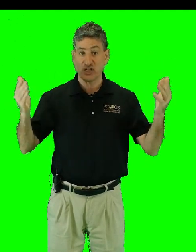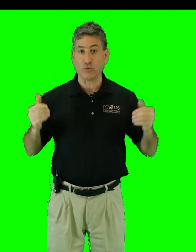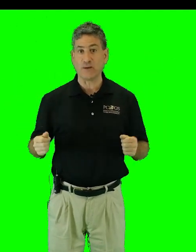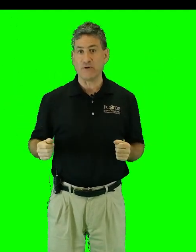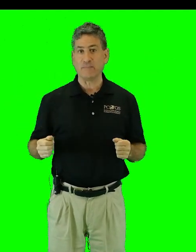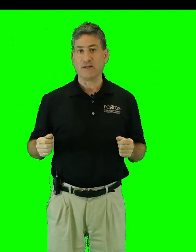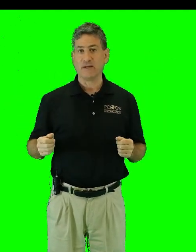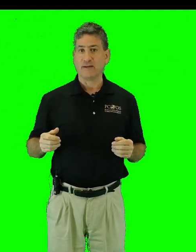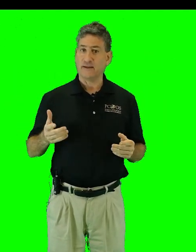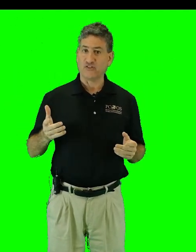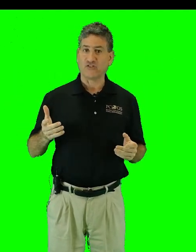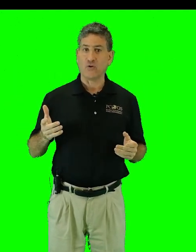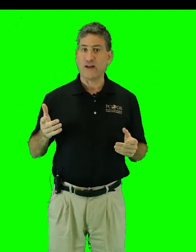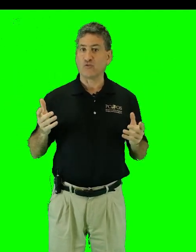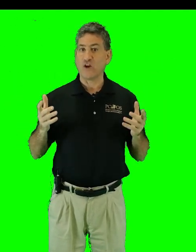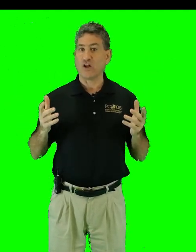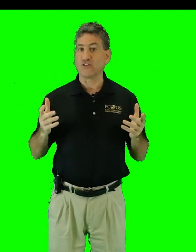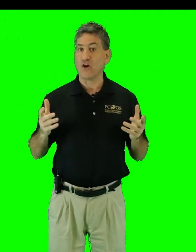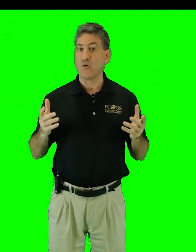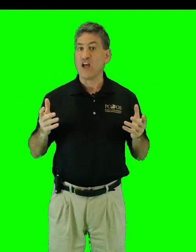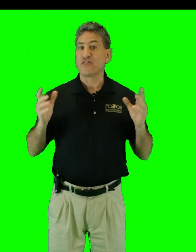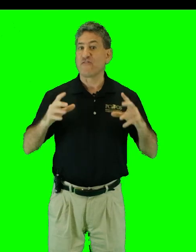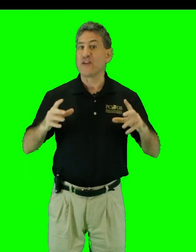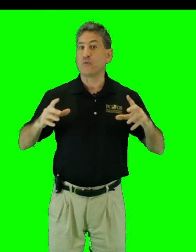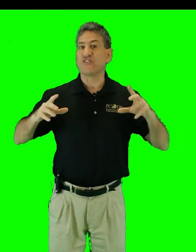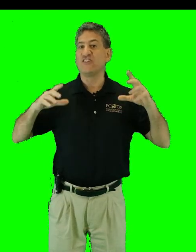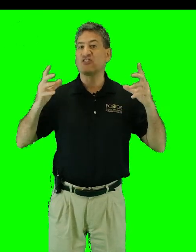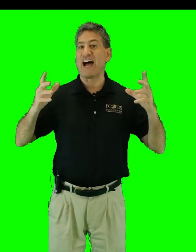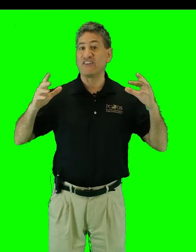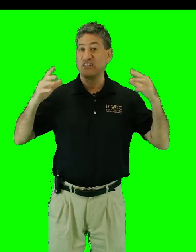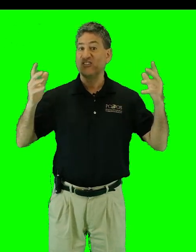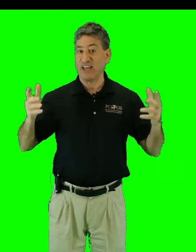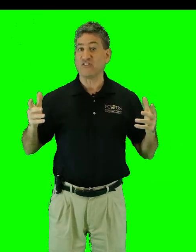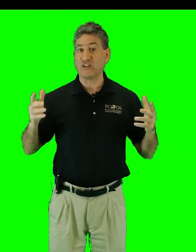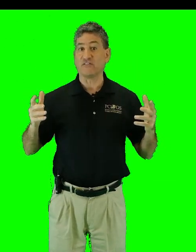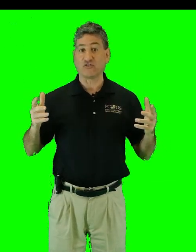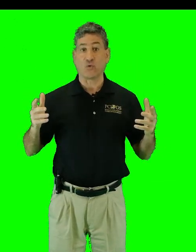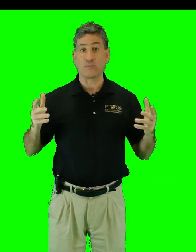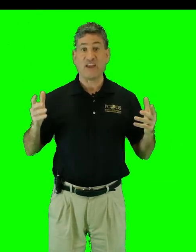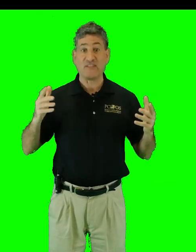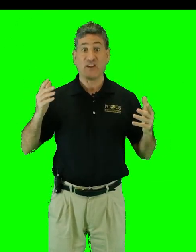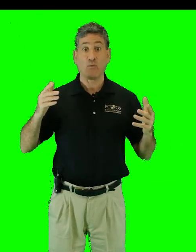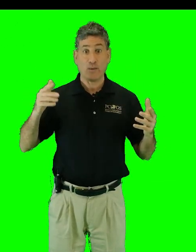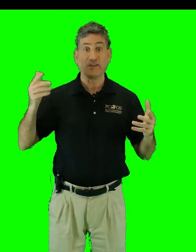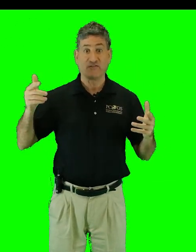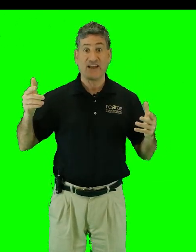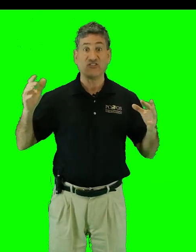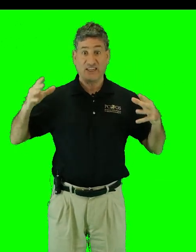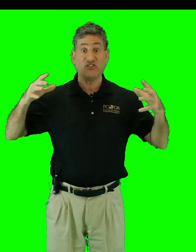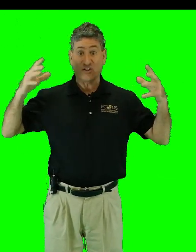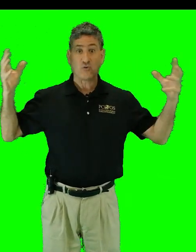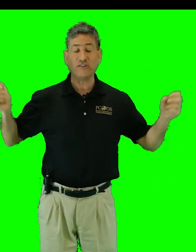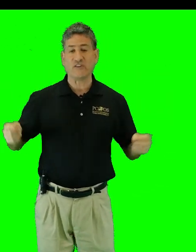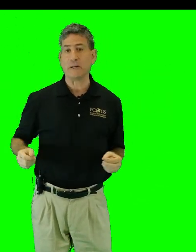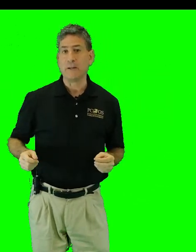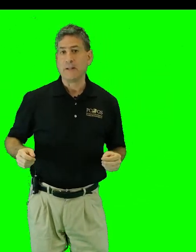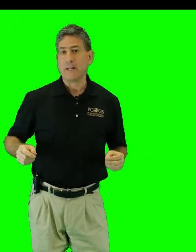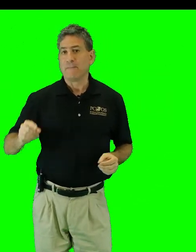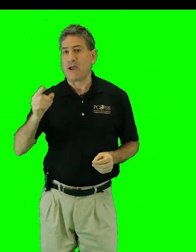equilibrium. And so as we all know the frequency, size and intensity of storms and their ripple effect is increasing. But